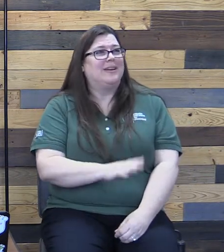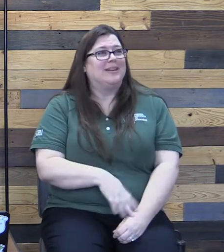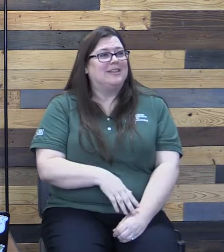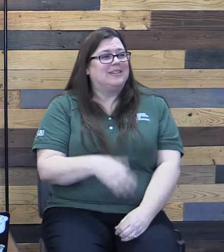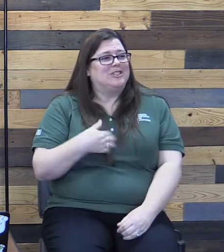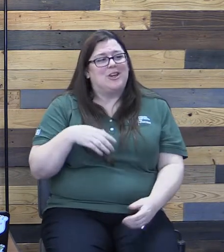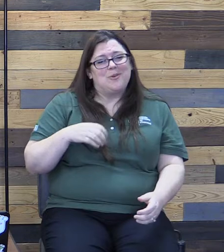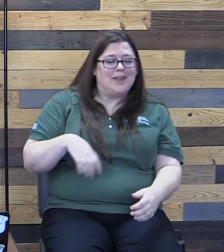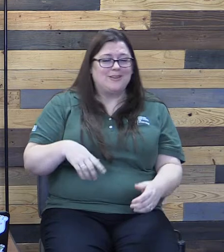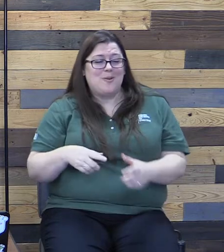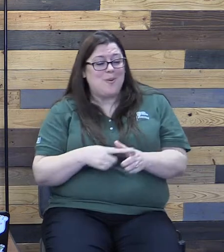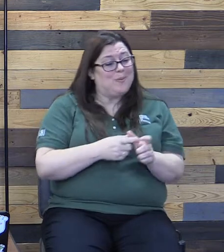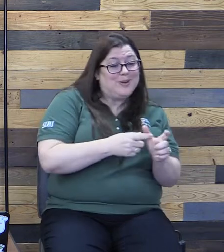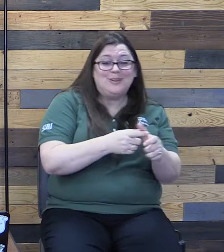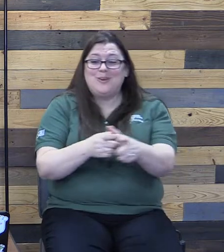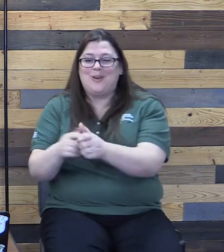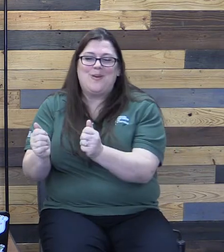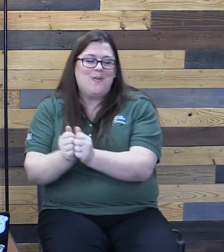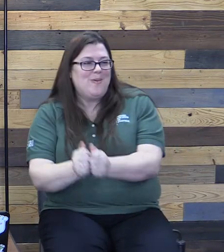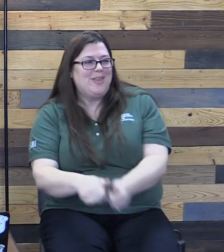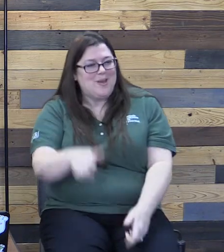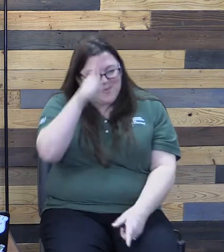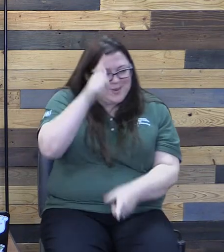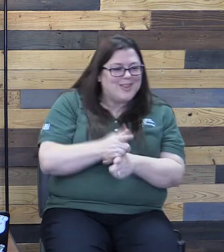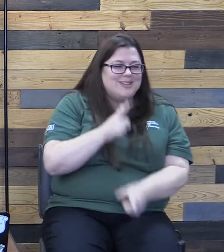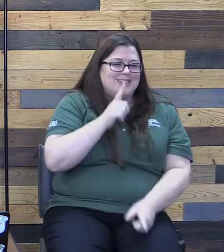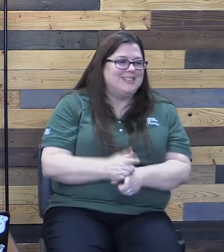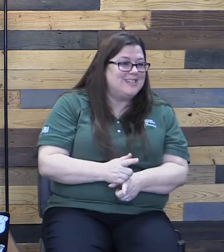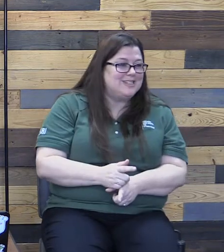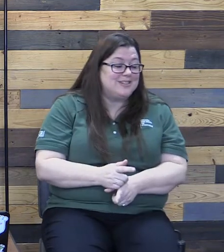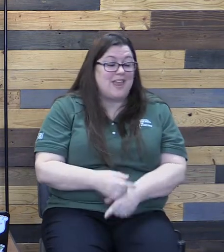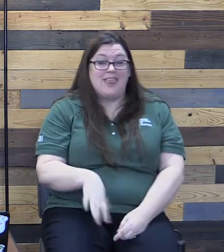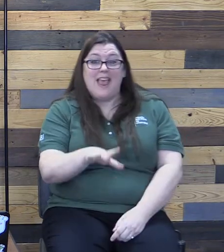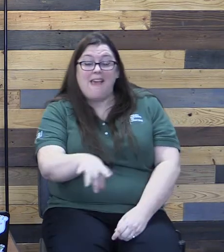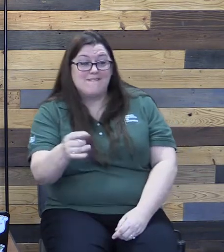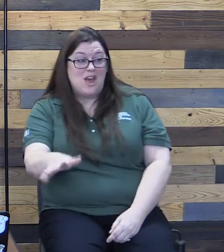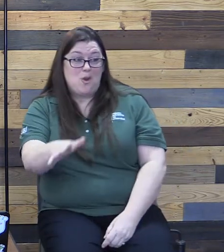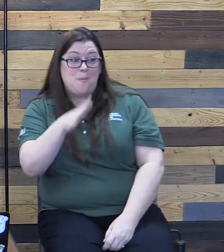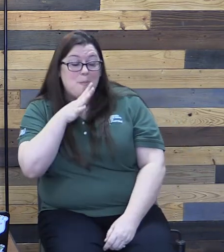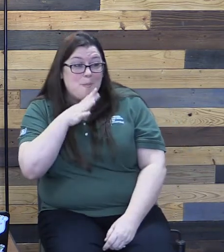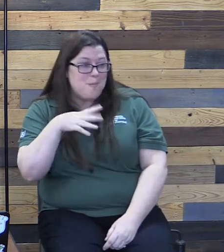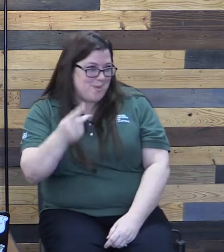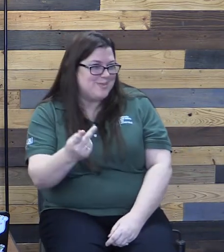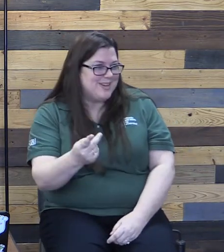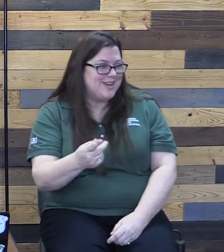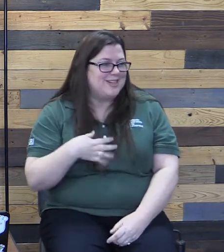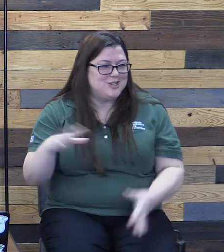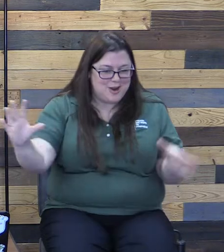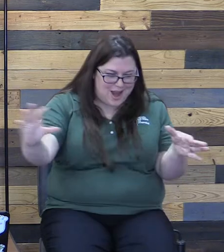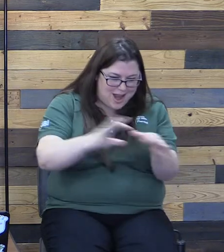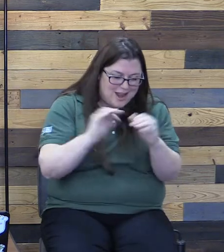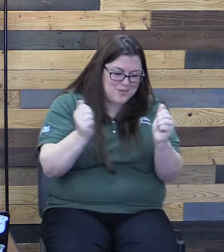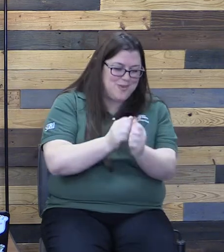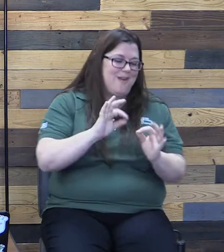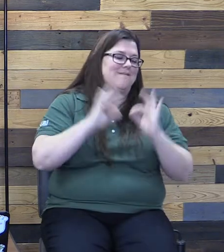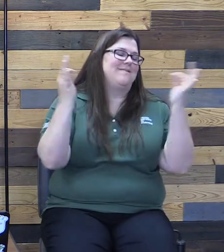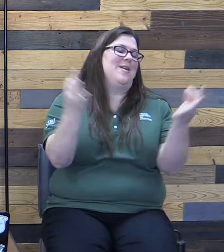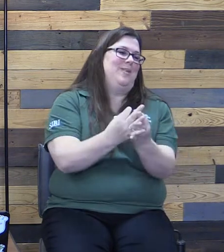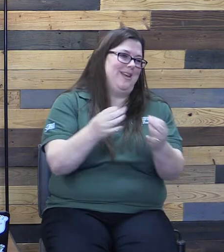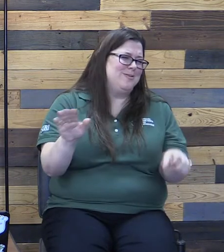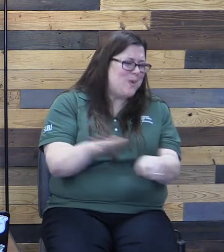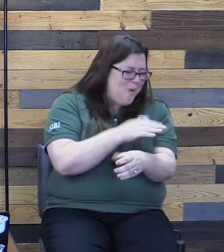know, runs around with her siblings, and the mom. They even found the mom, and so she was able to reconnect with her family, the whole thing.